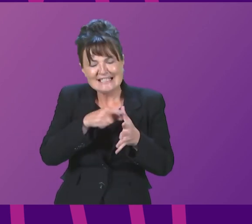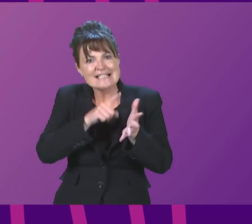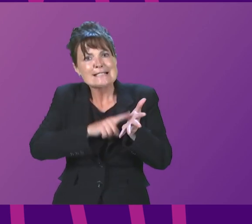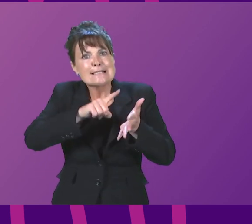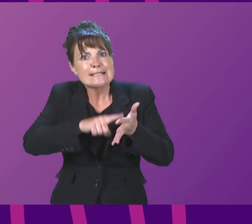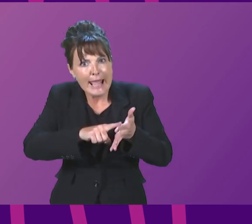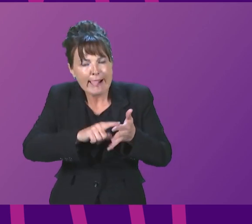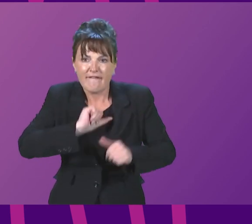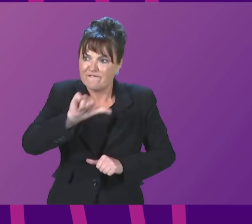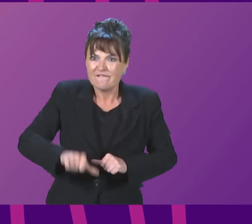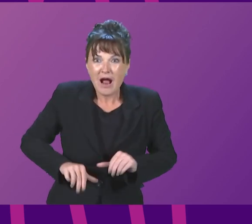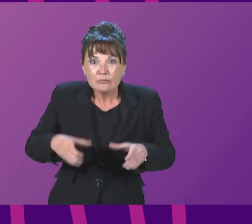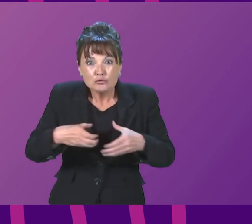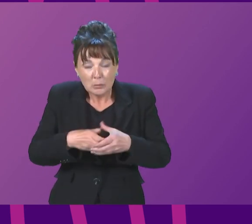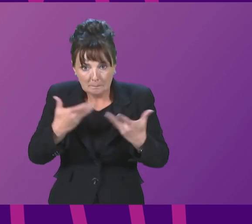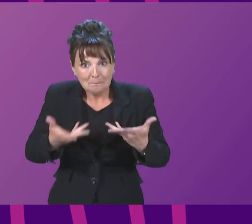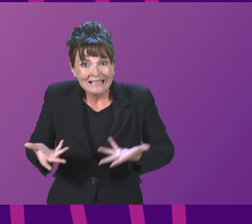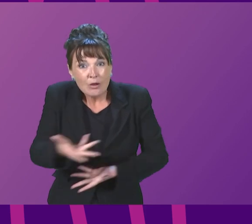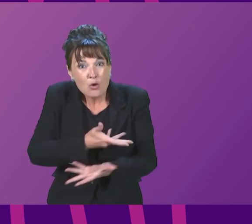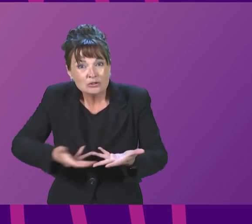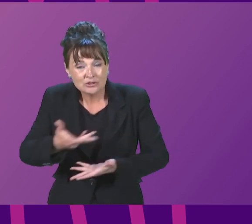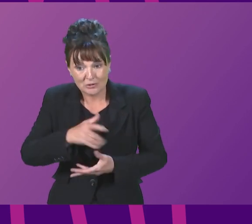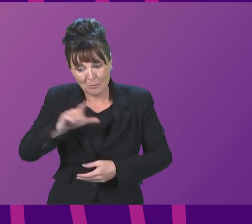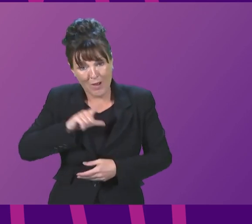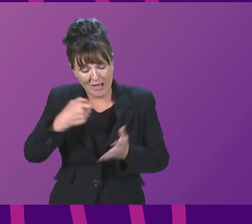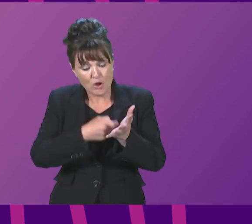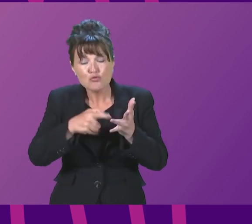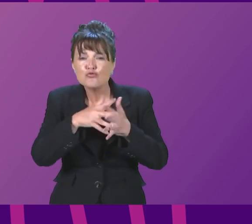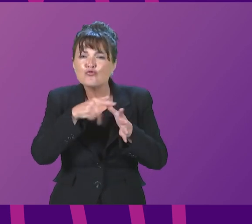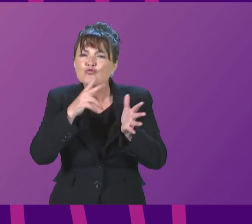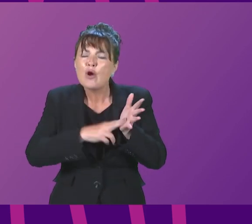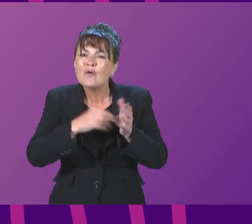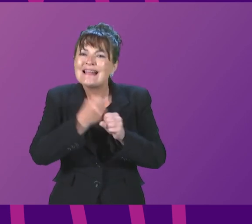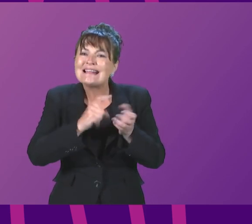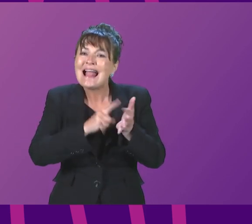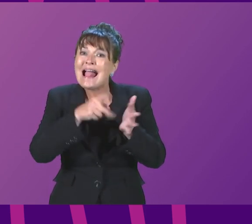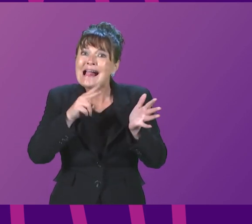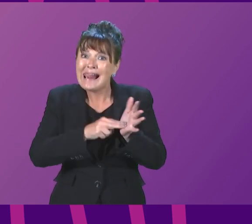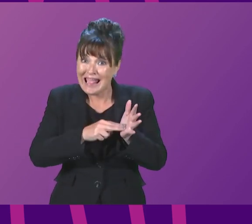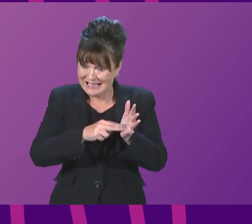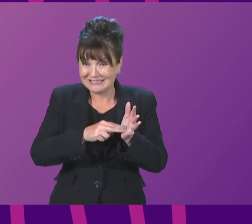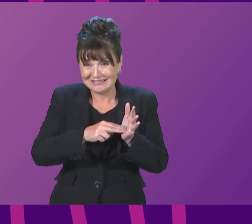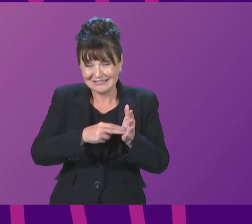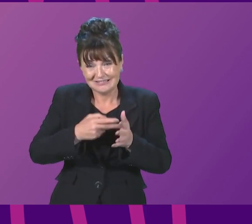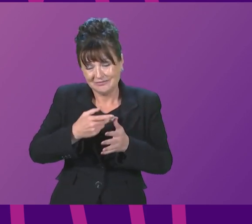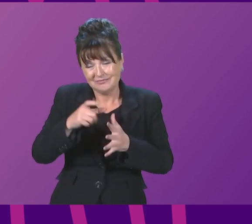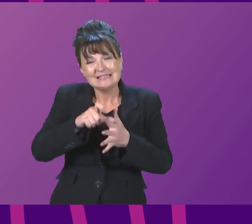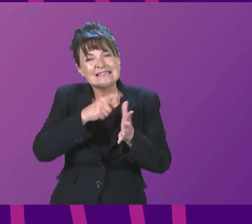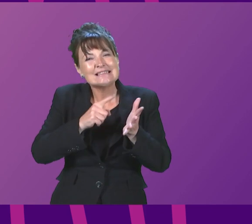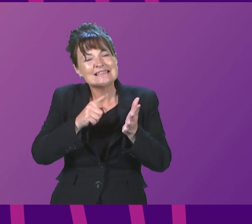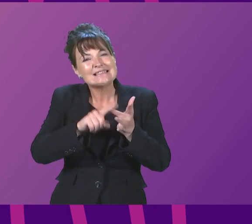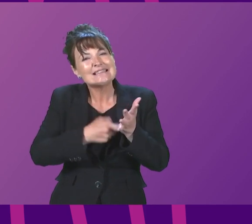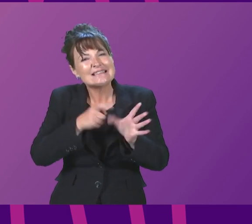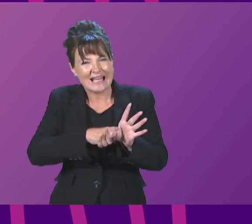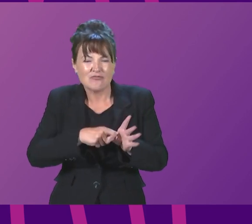Group is holding a consultation over the proposed closure of the Rowan Glen dairy factory in Newton-Stewart, and I know that this will be a very difficult time